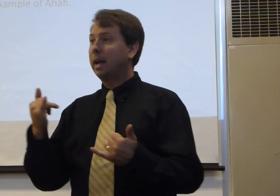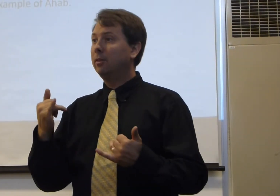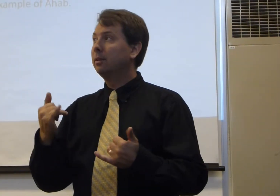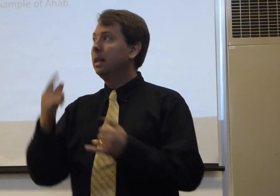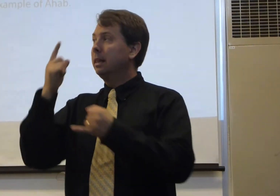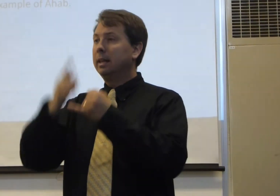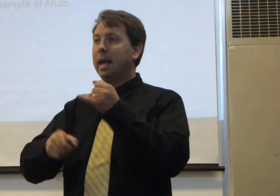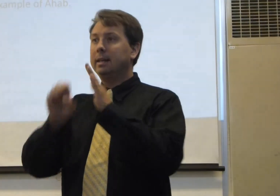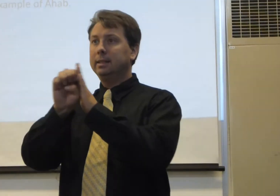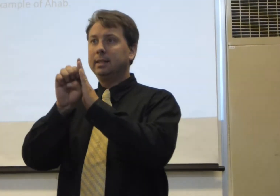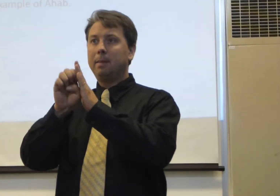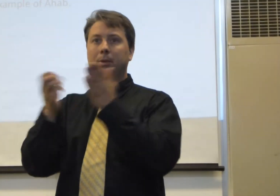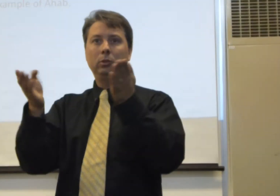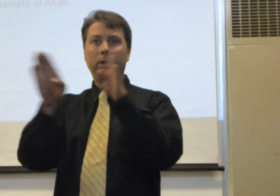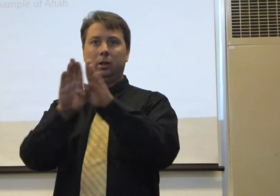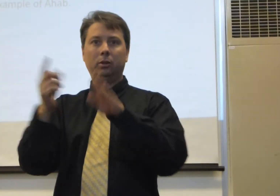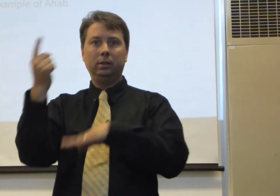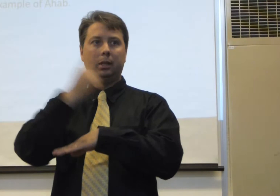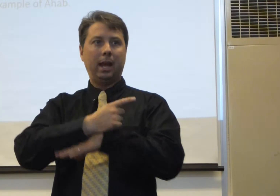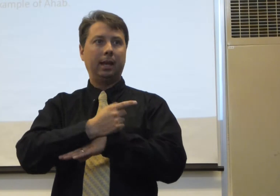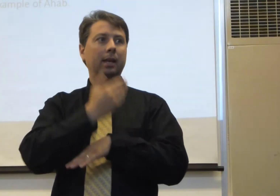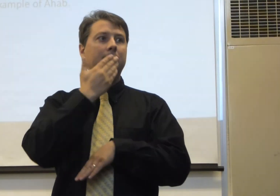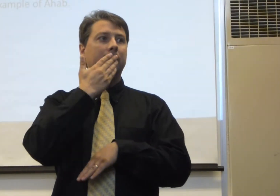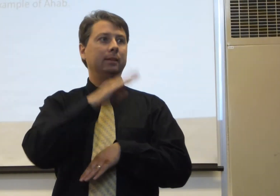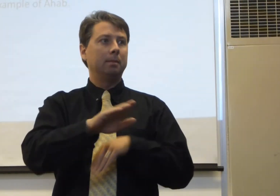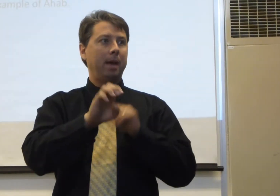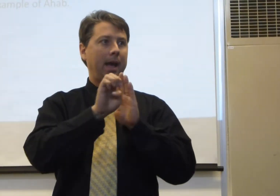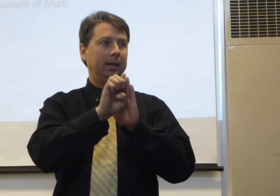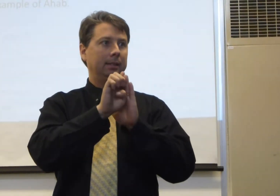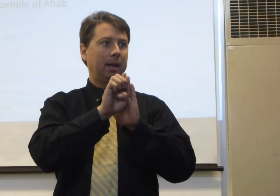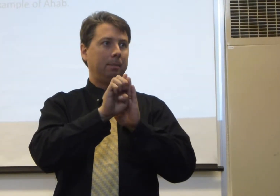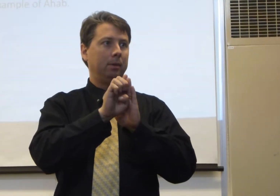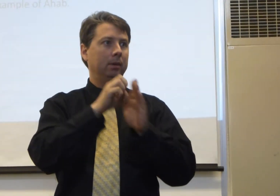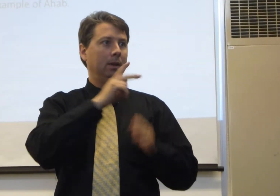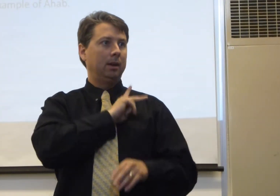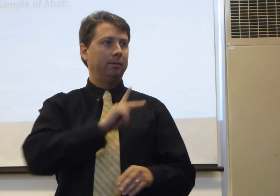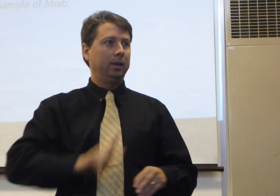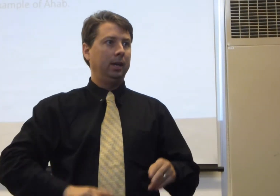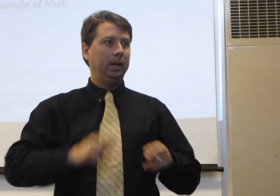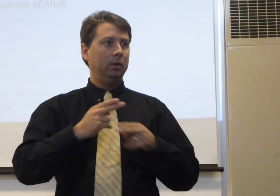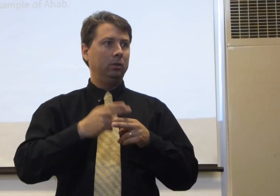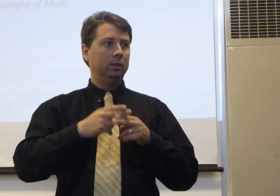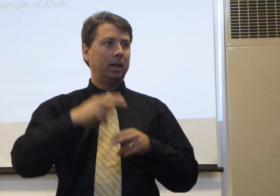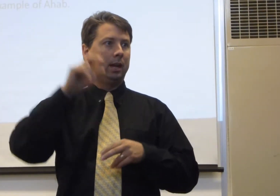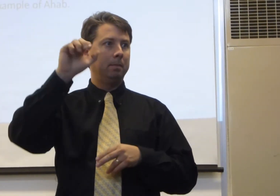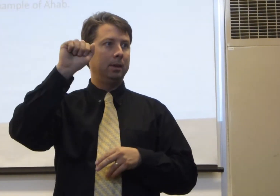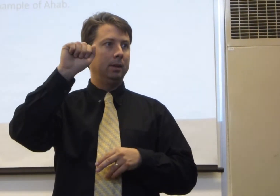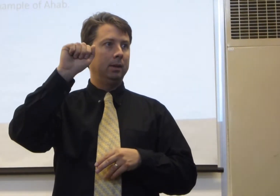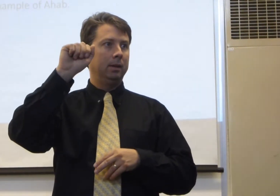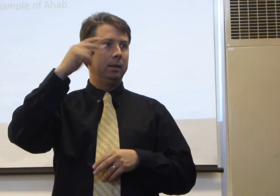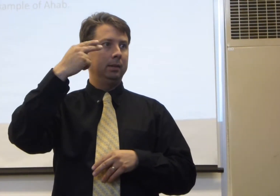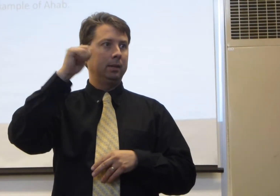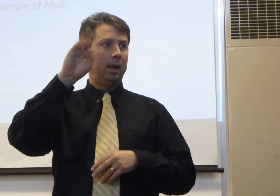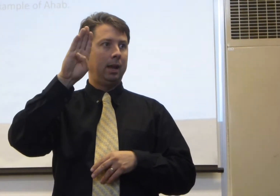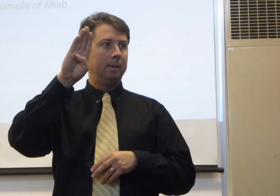The last example, as we close today, is the bad example of a king whose name is Ahab.